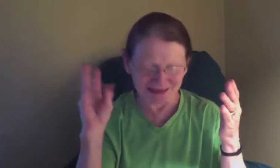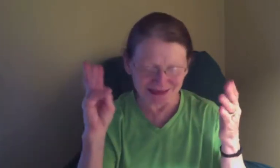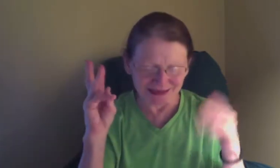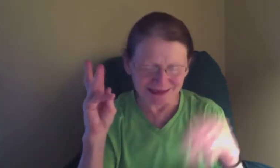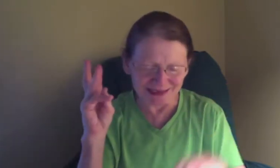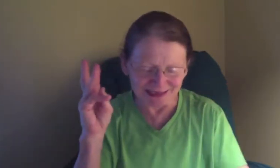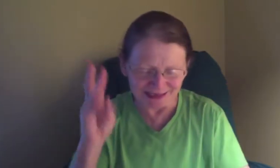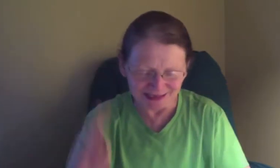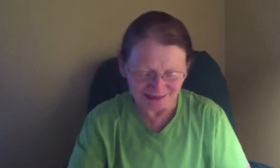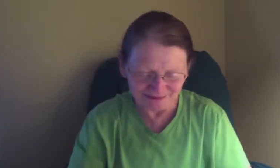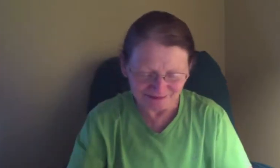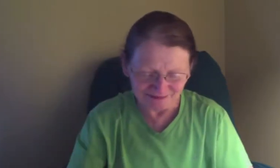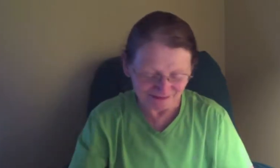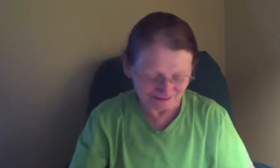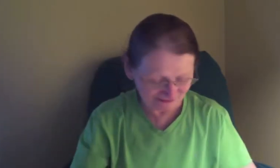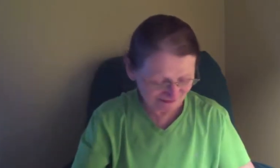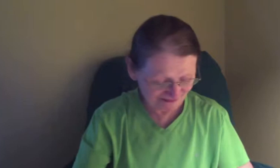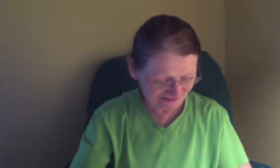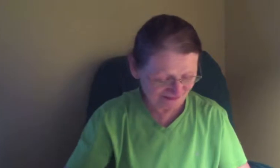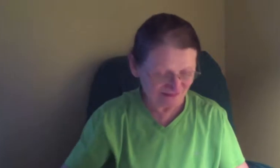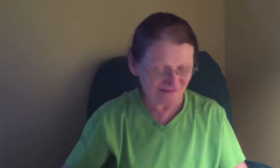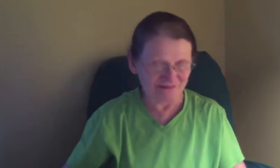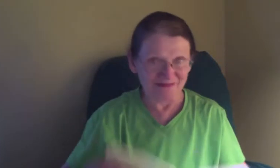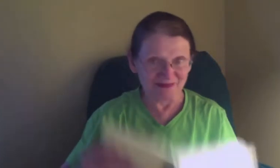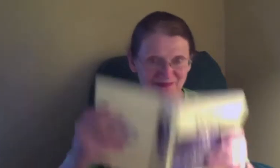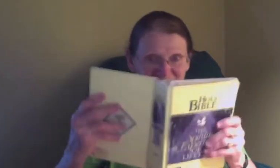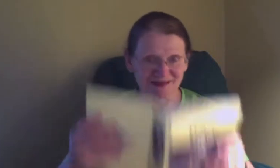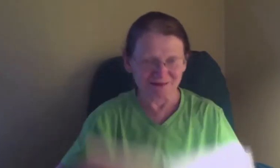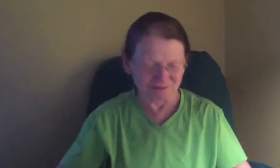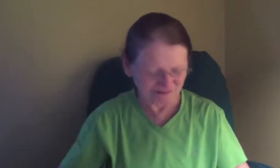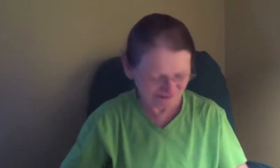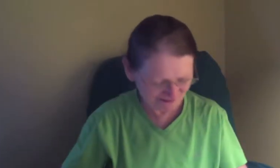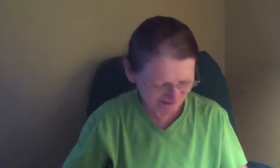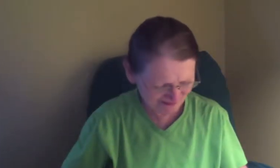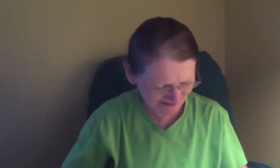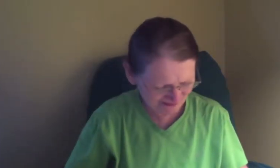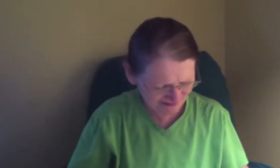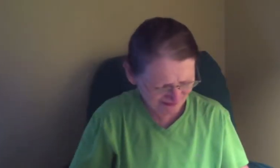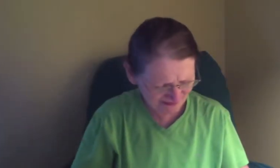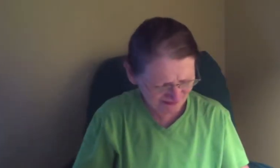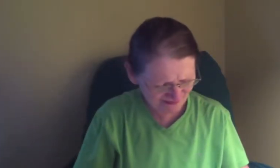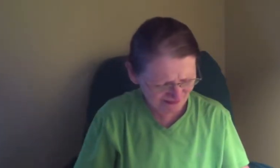bad.